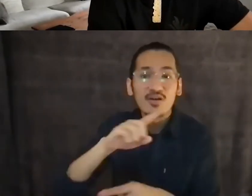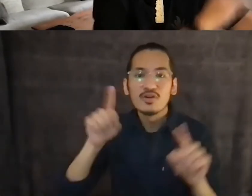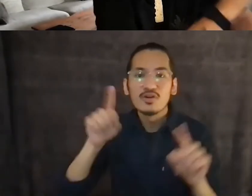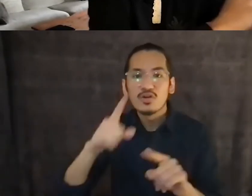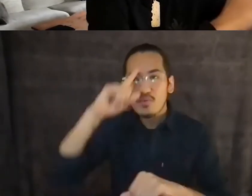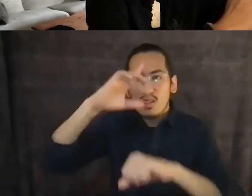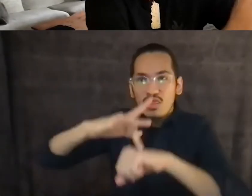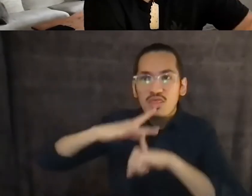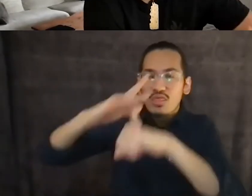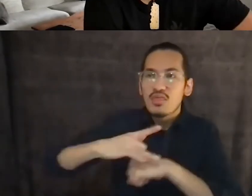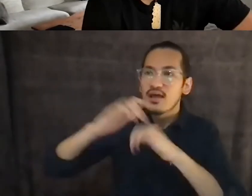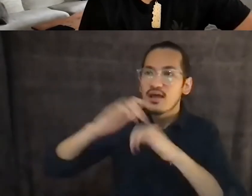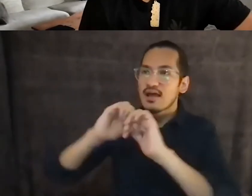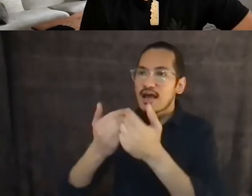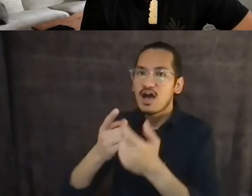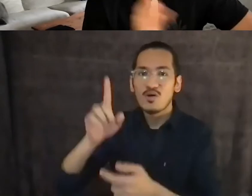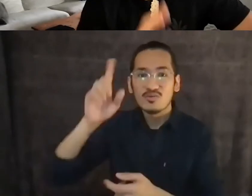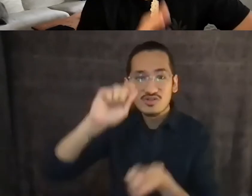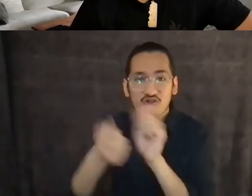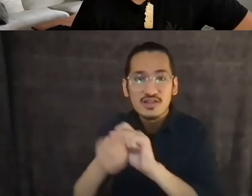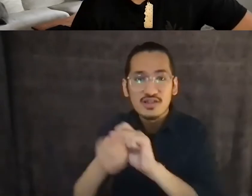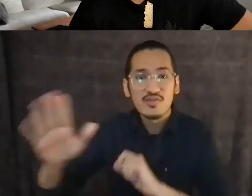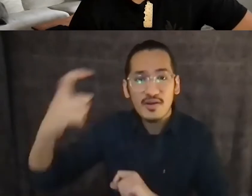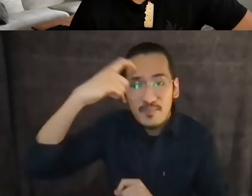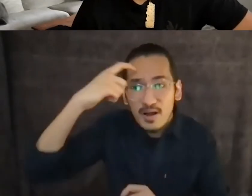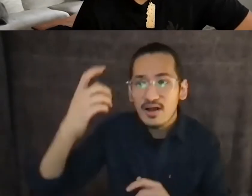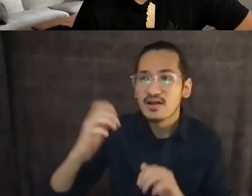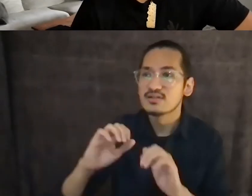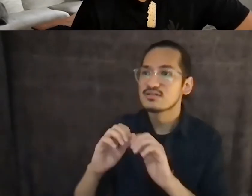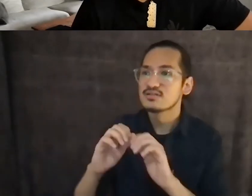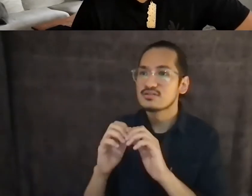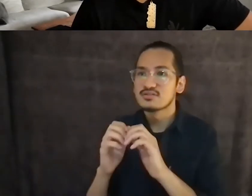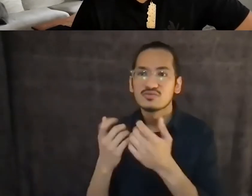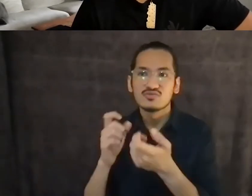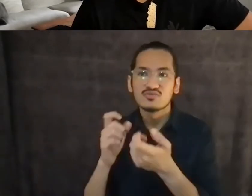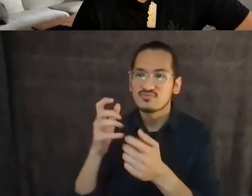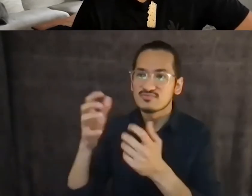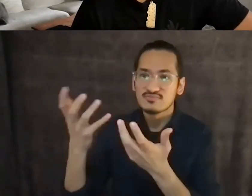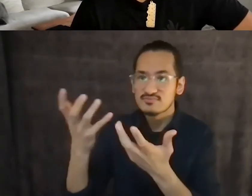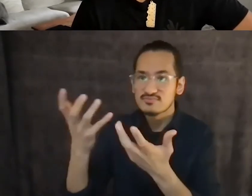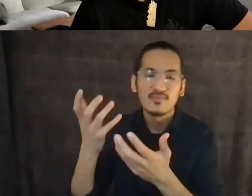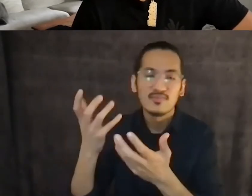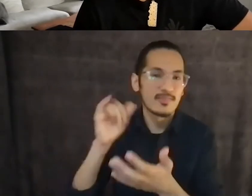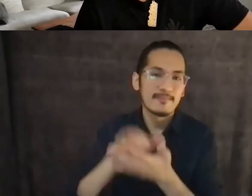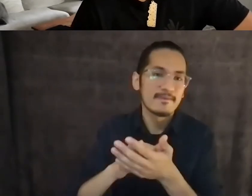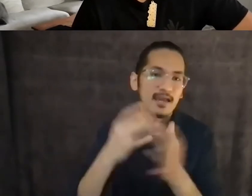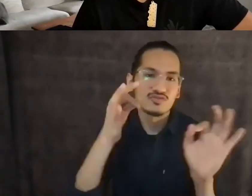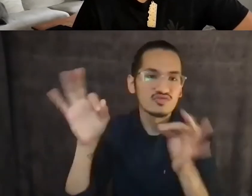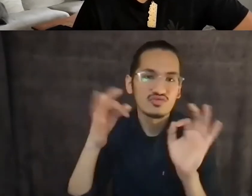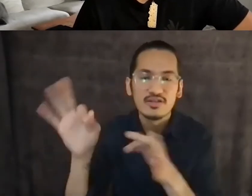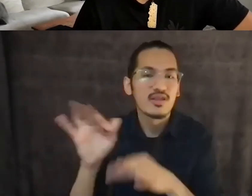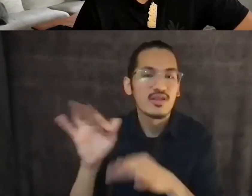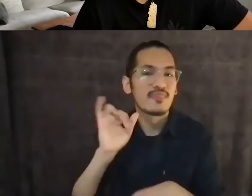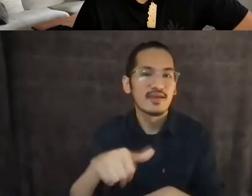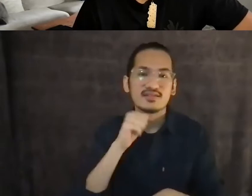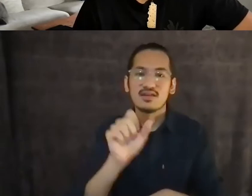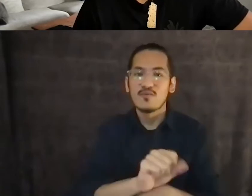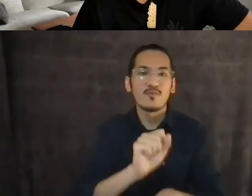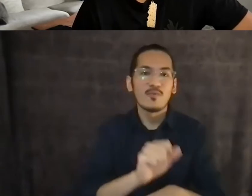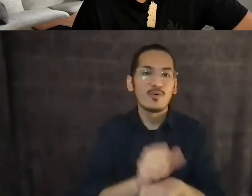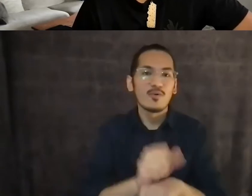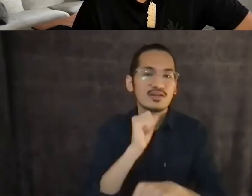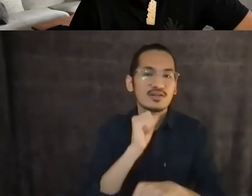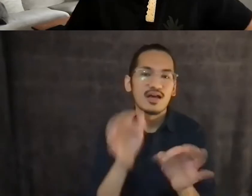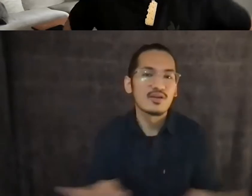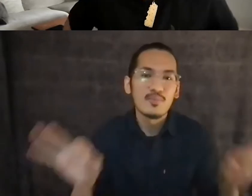how to change their mind is again just distraction um it's not the work yeah teresa not the work not the work